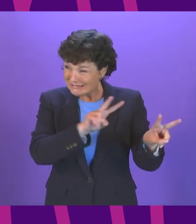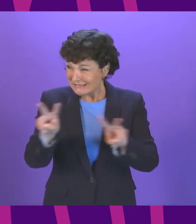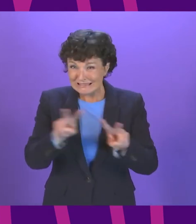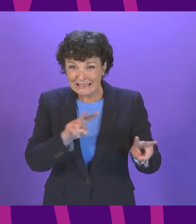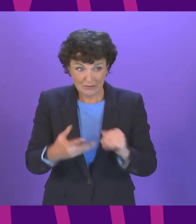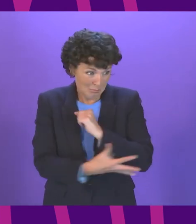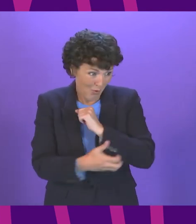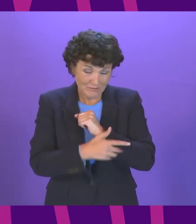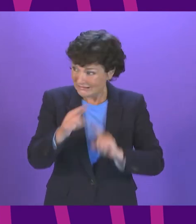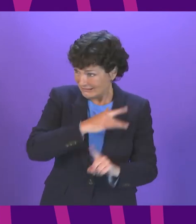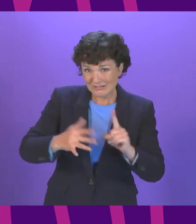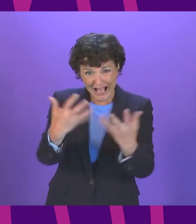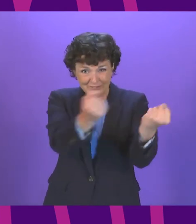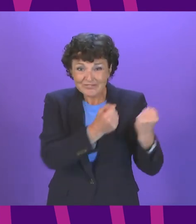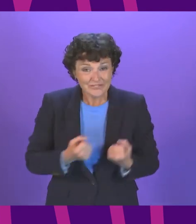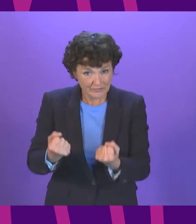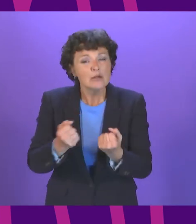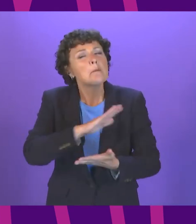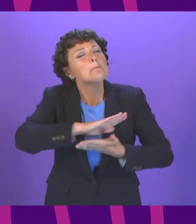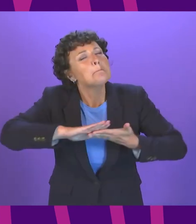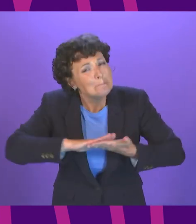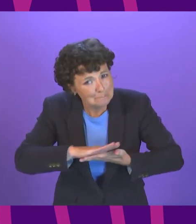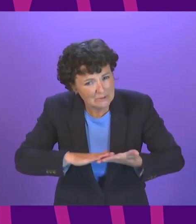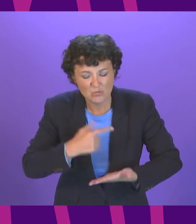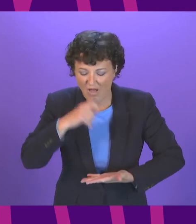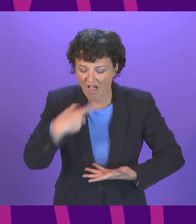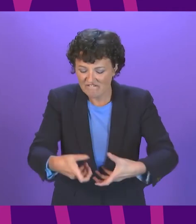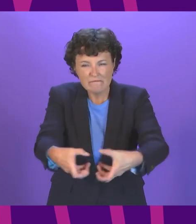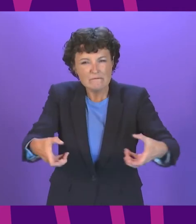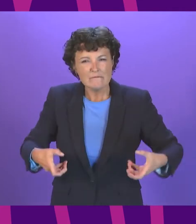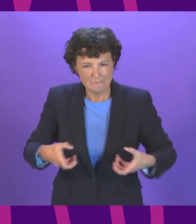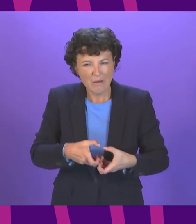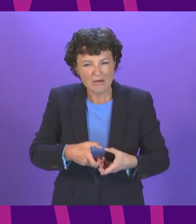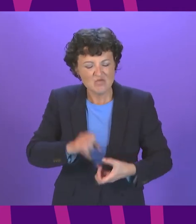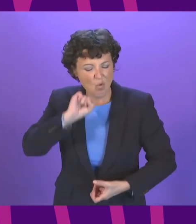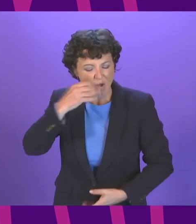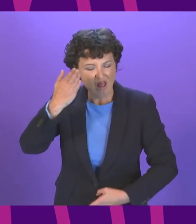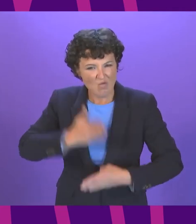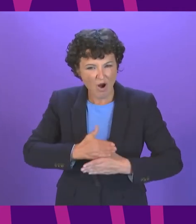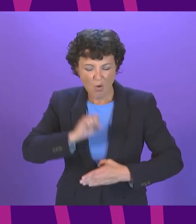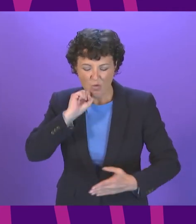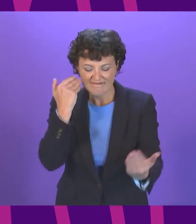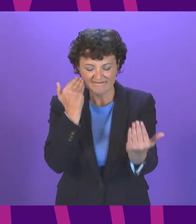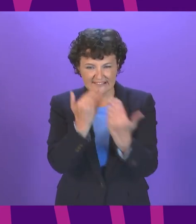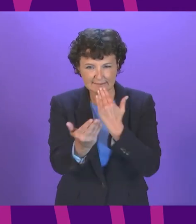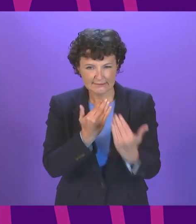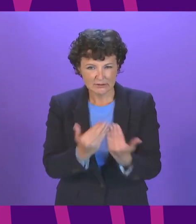it's already been pointed out in this debate means that we will come forward with a package that will work and will deal with this crisis our